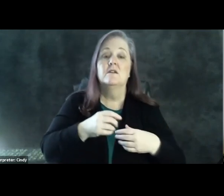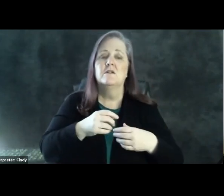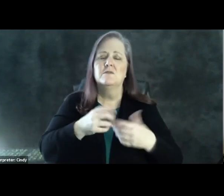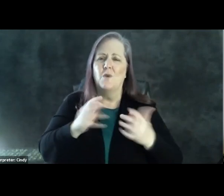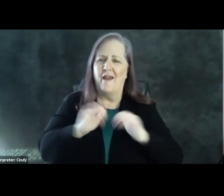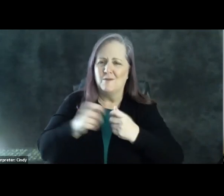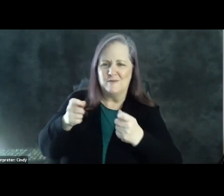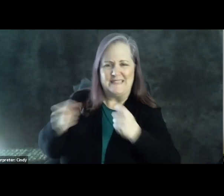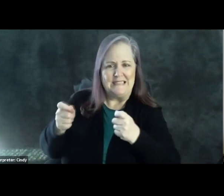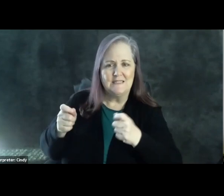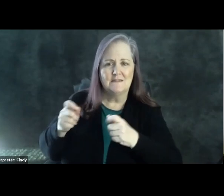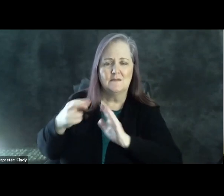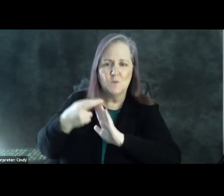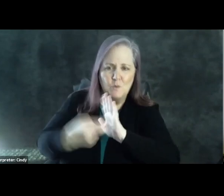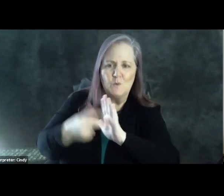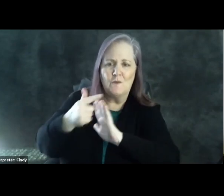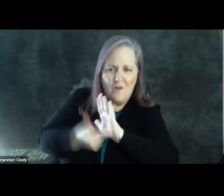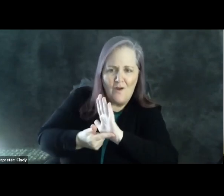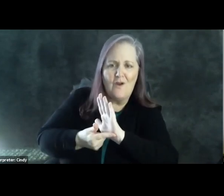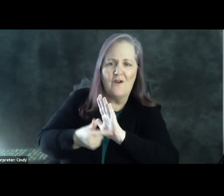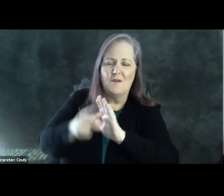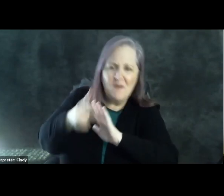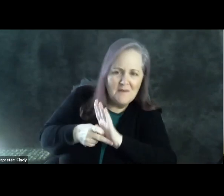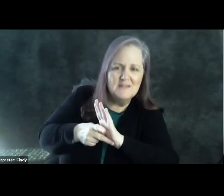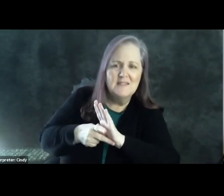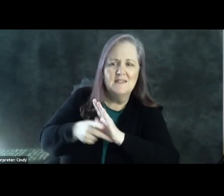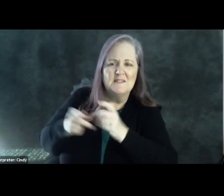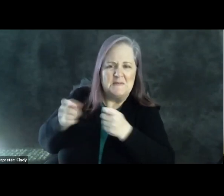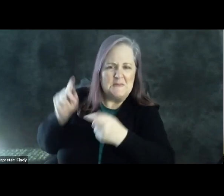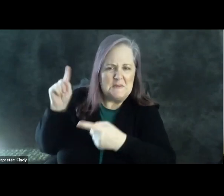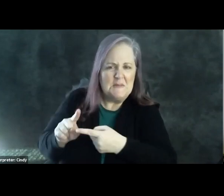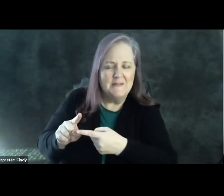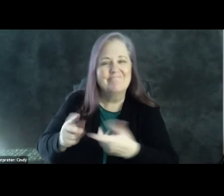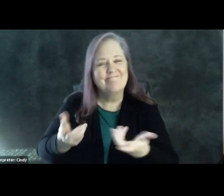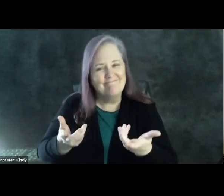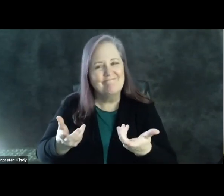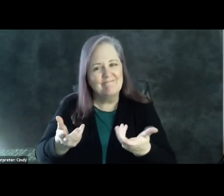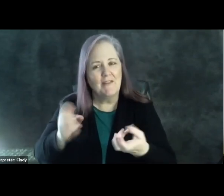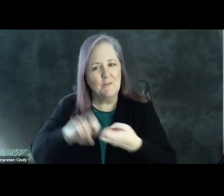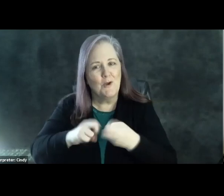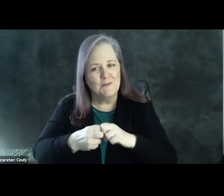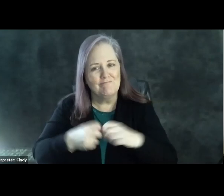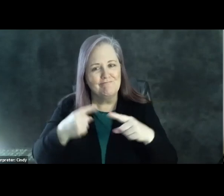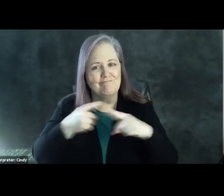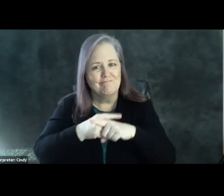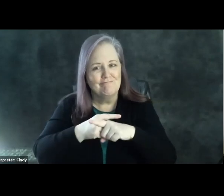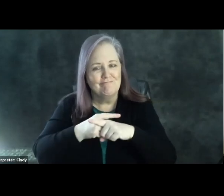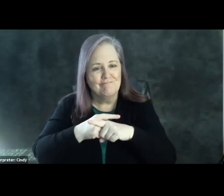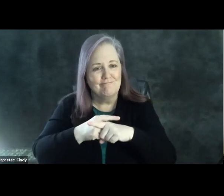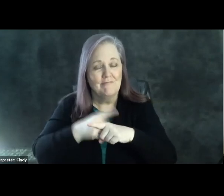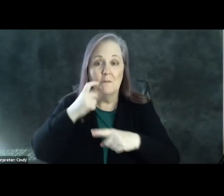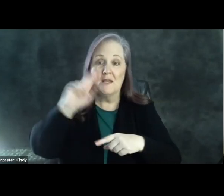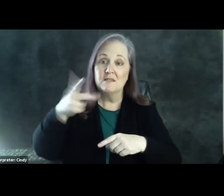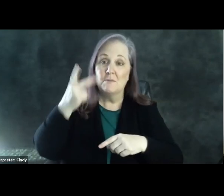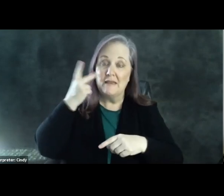regulations or policies can be problematic because we assume that political speech